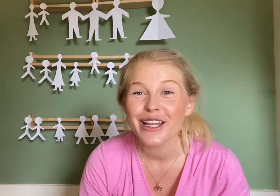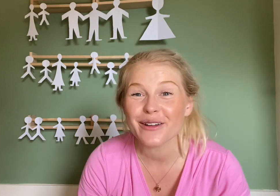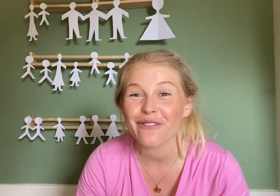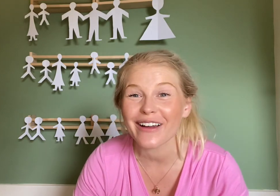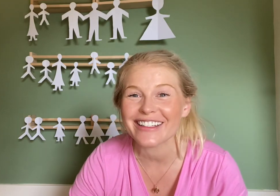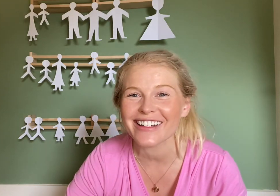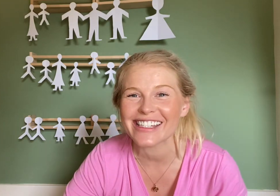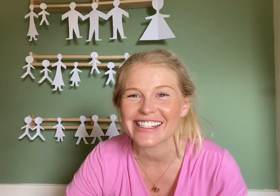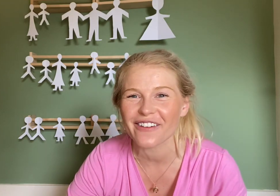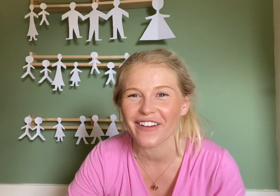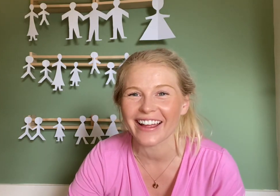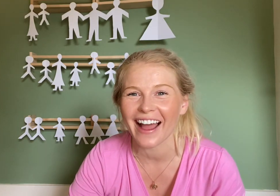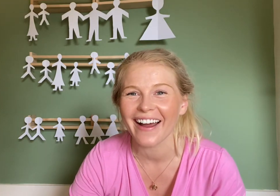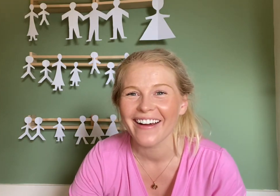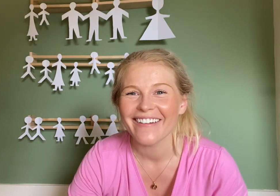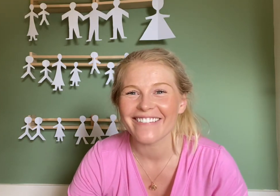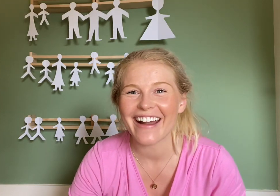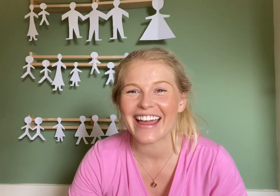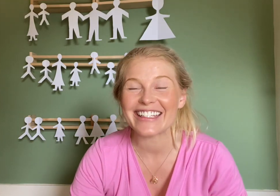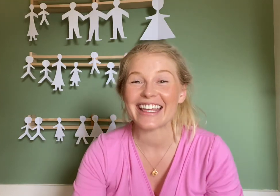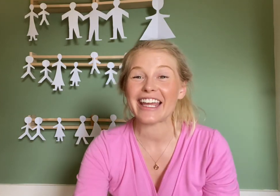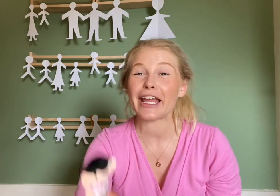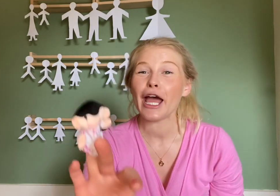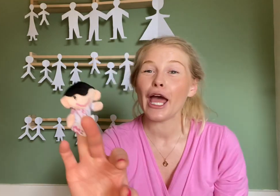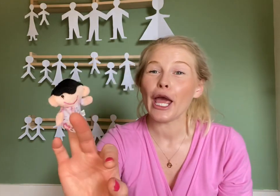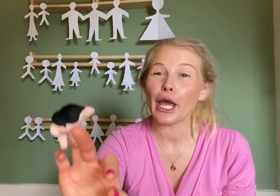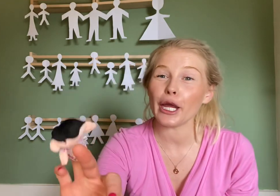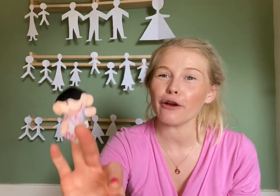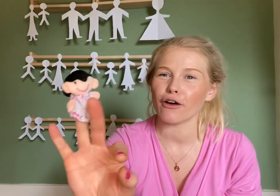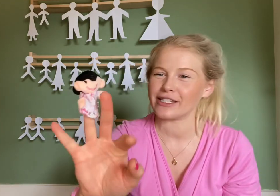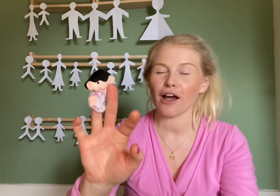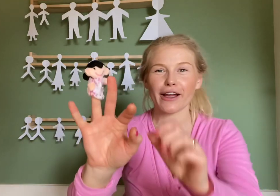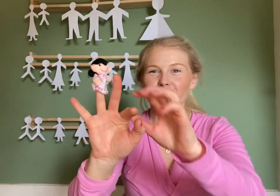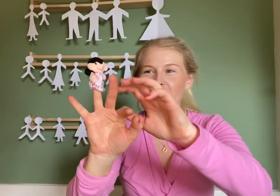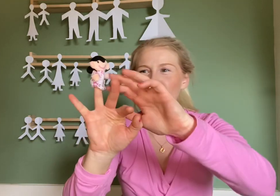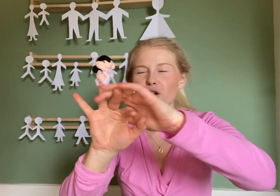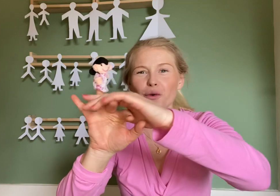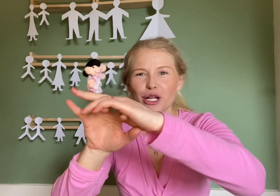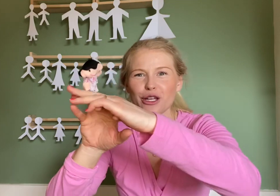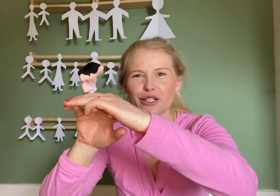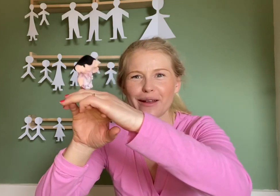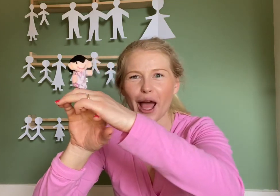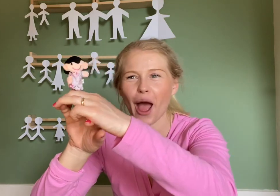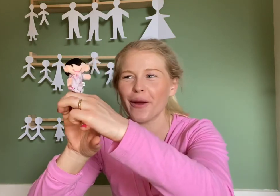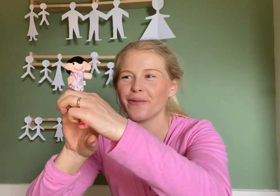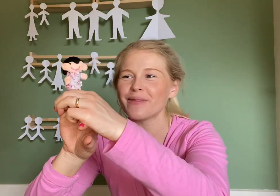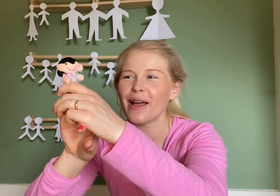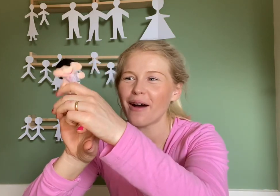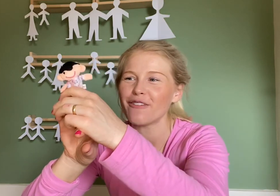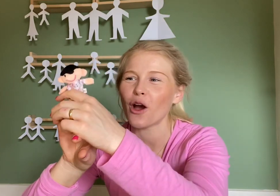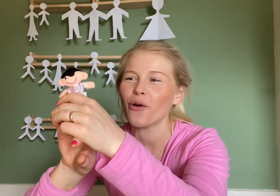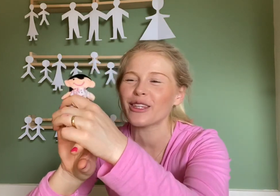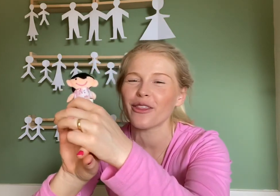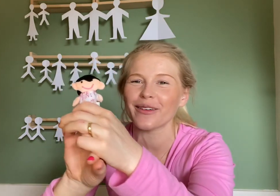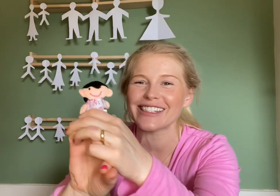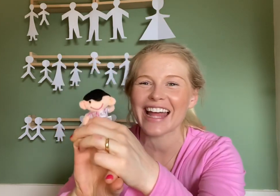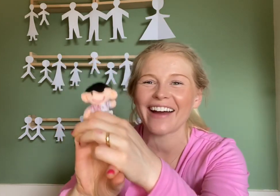Should we find our sister finger? Ready? Here. I can't do it at all. Can you do it at home? I have to hold the other ones down.